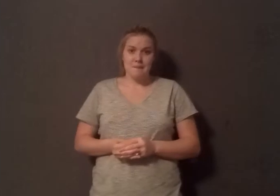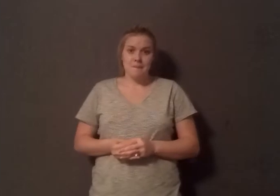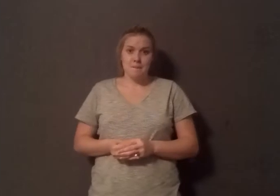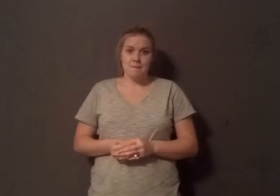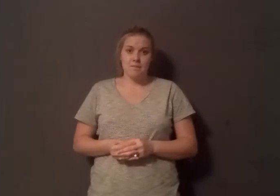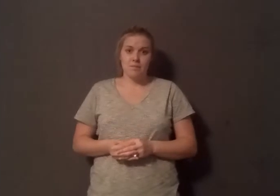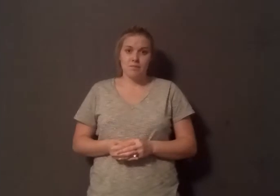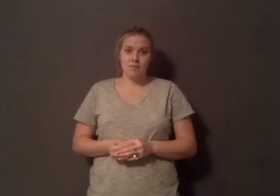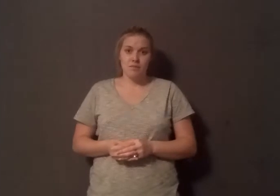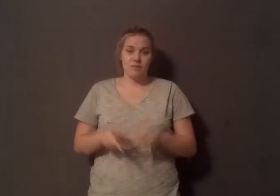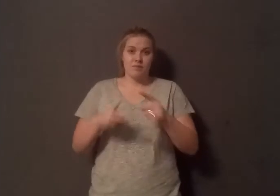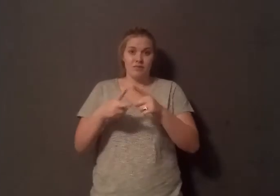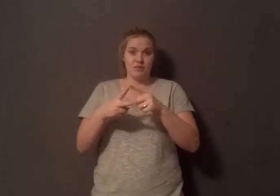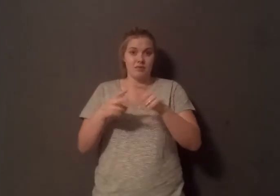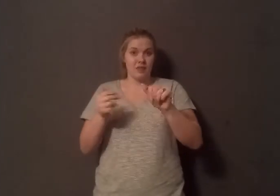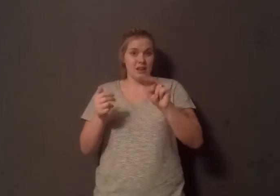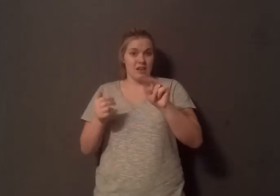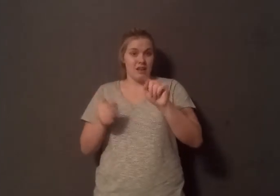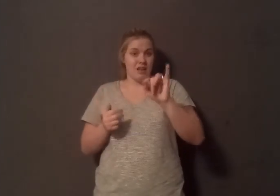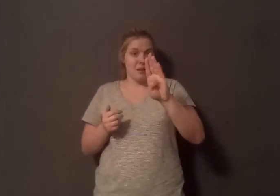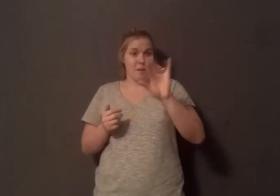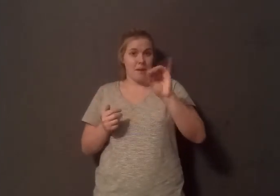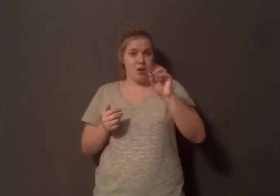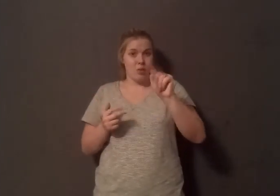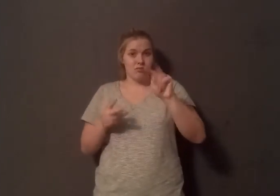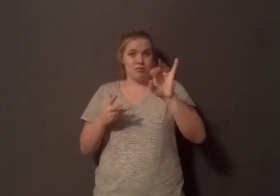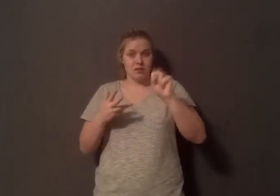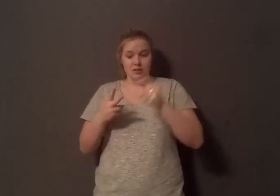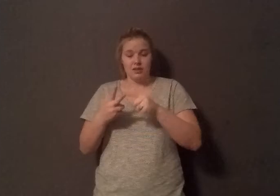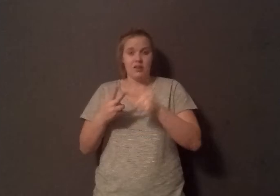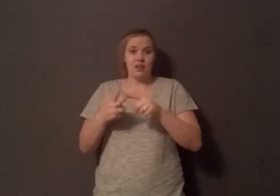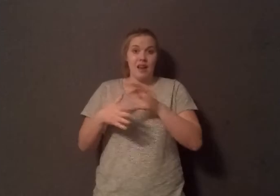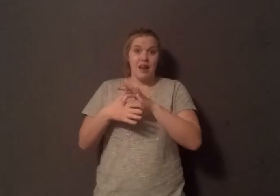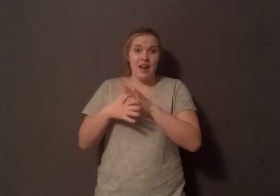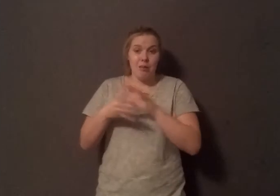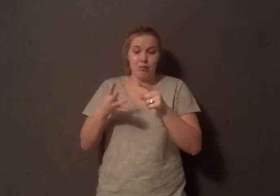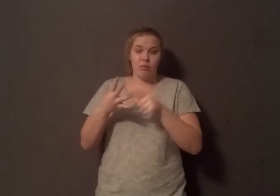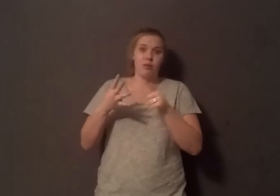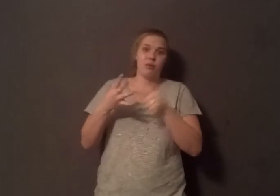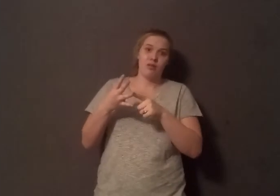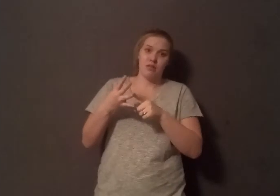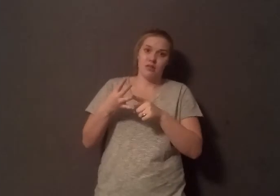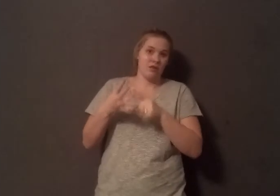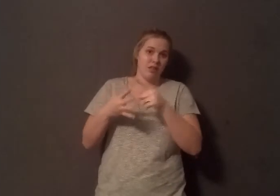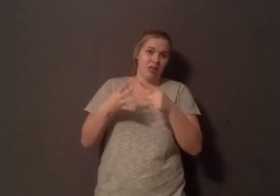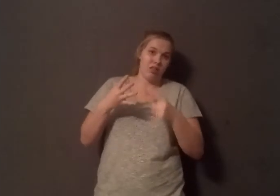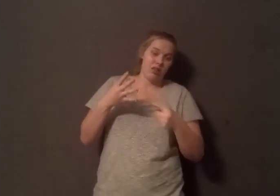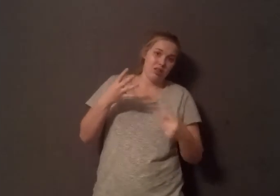includes antibiotics, hormones, steroids in animal feed. Commercial animals are largely fed GMO,